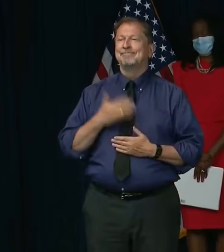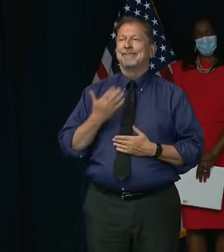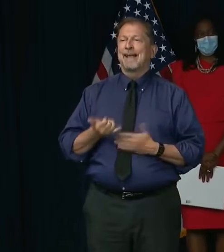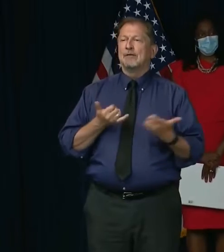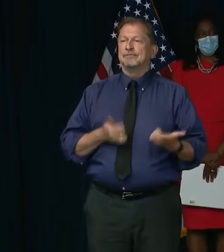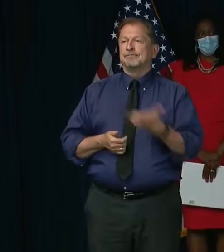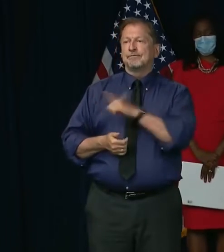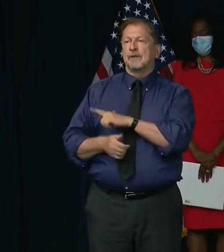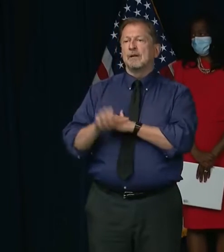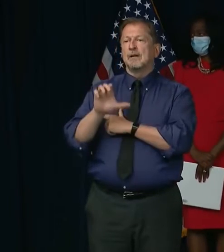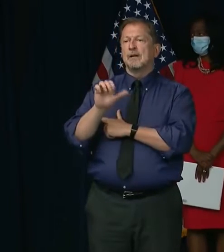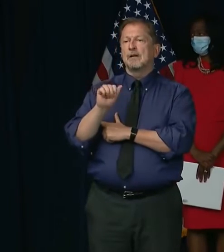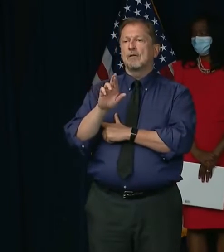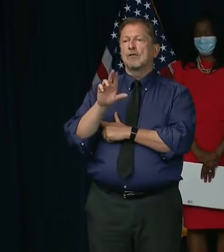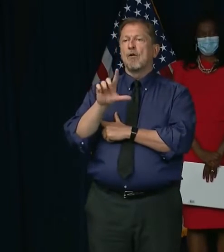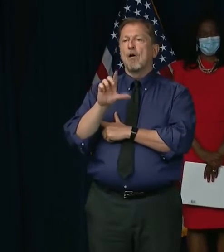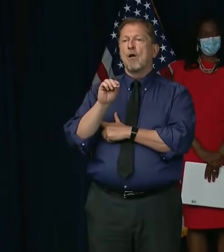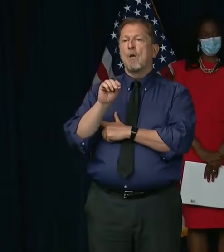over to Carlos Nelson.